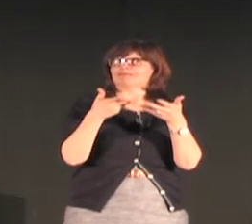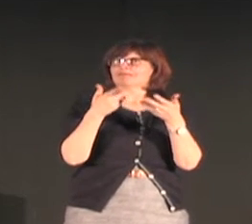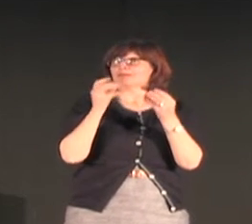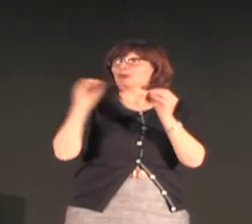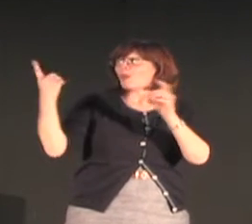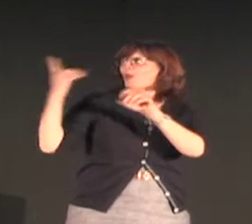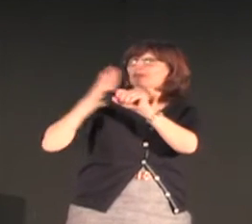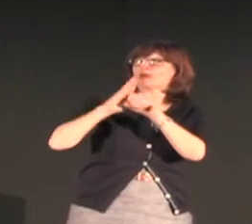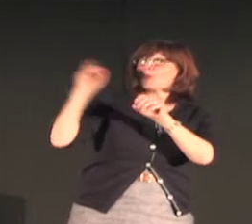emerges